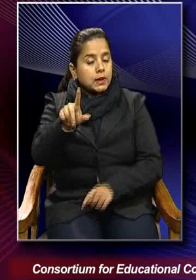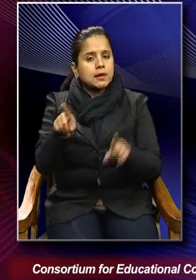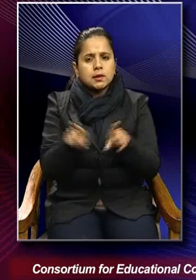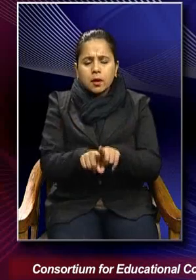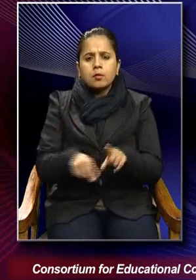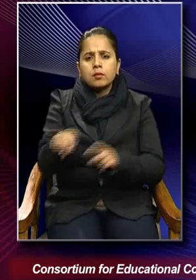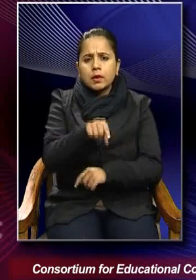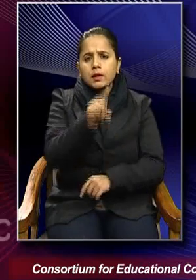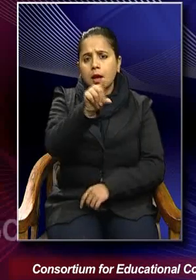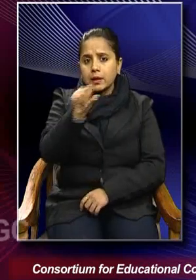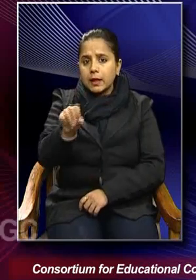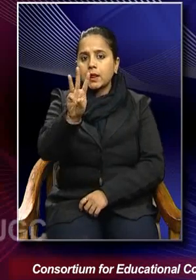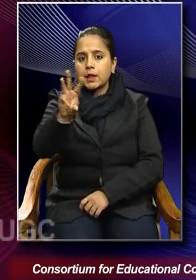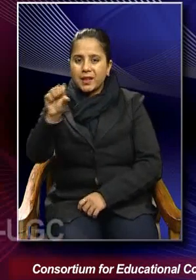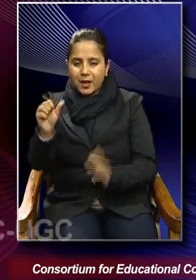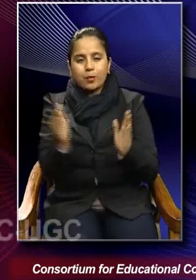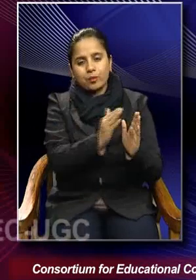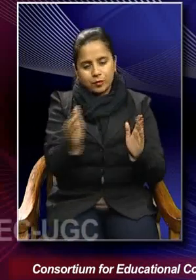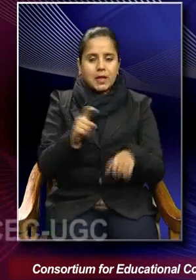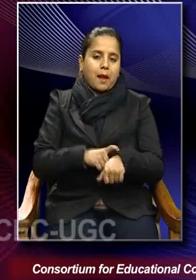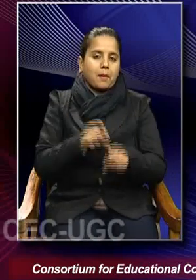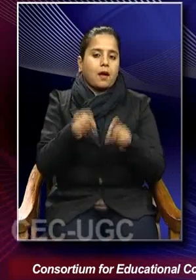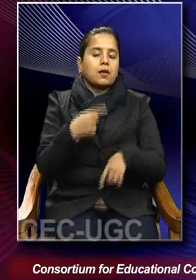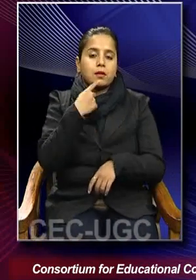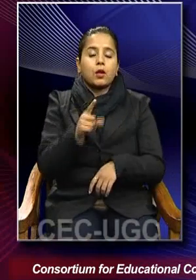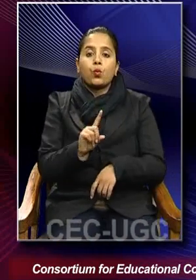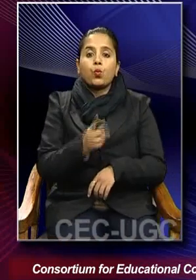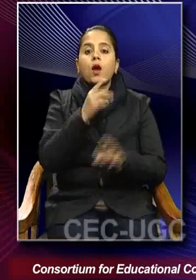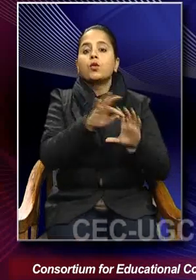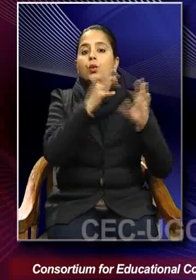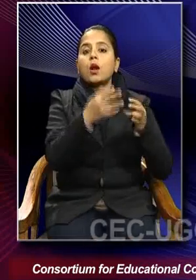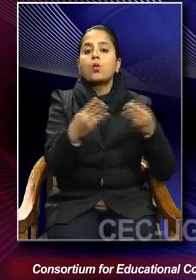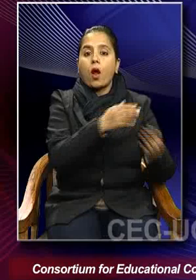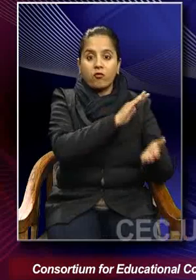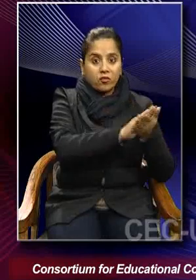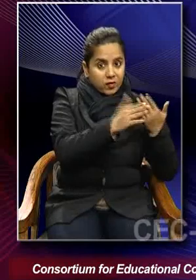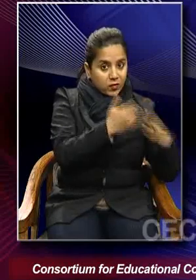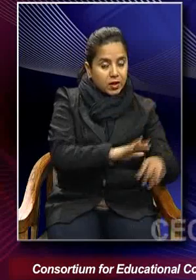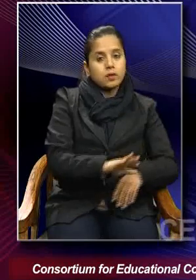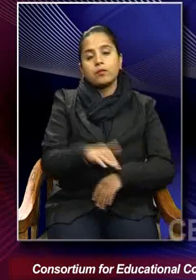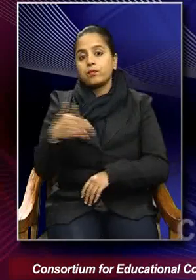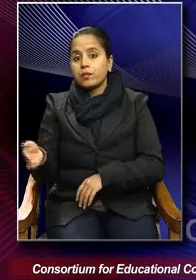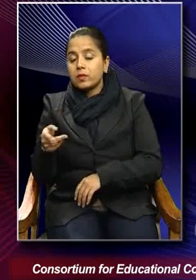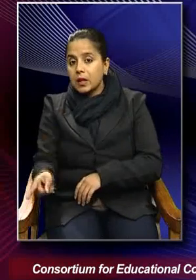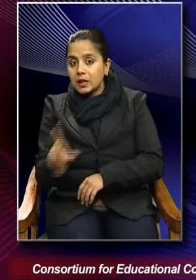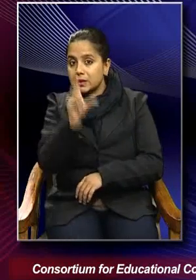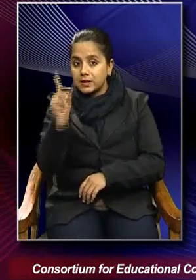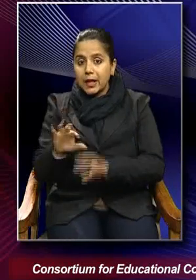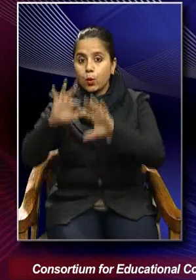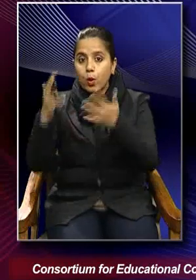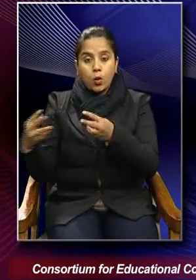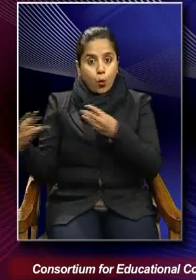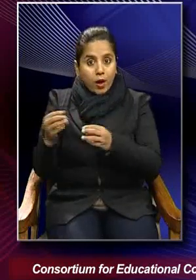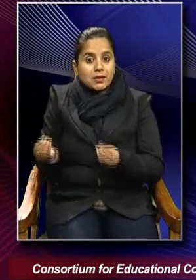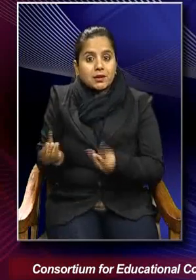1939, the time when first world war ended and the time when the second world war